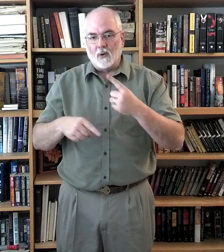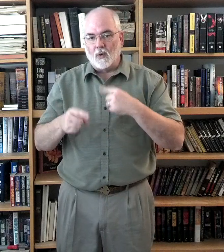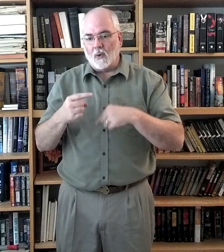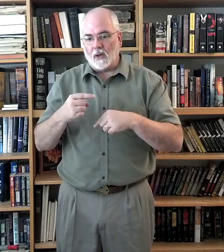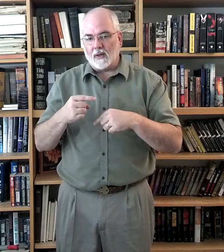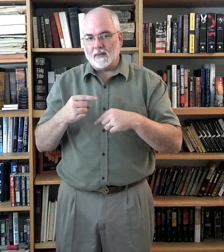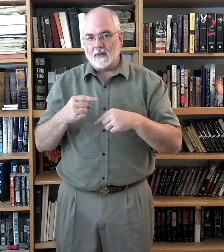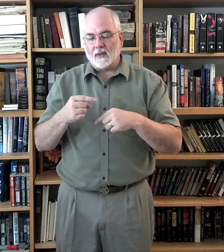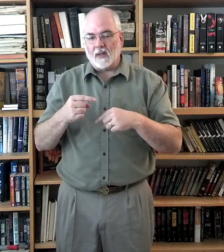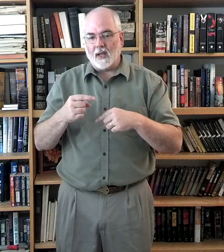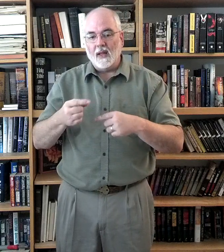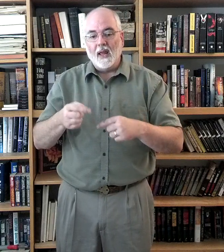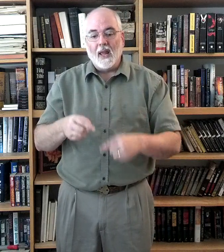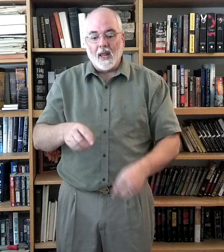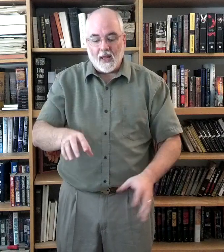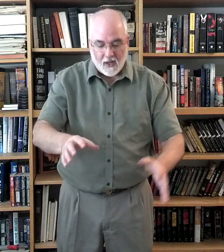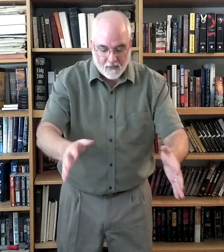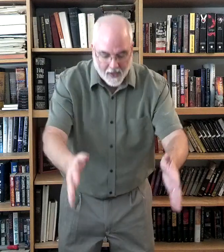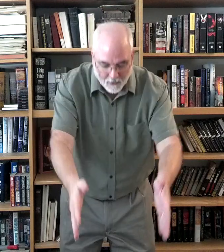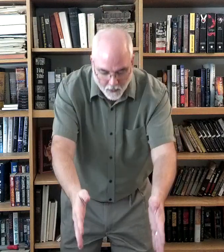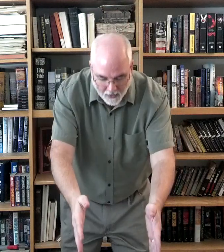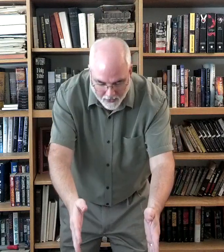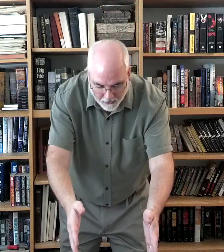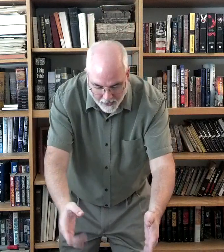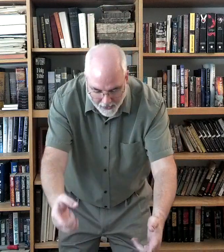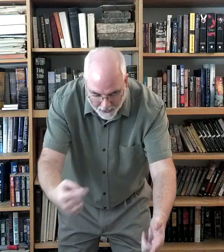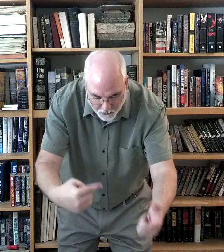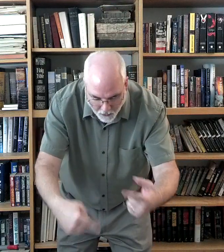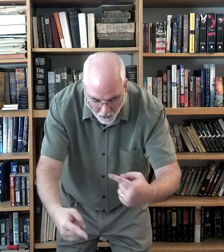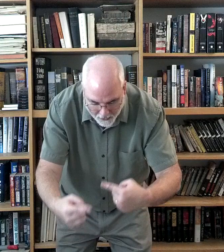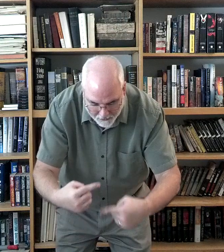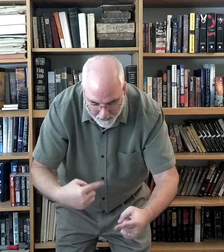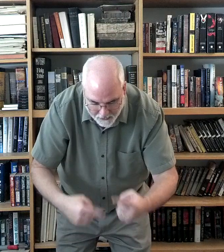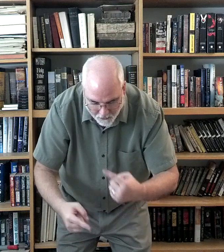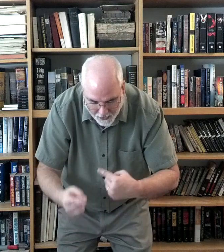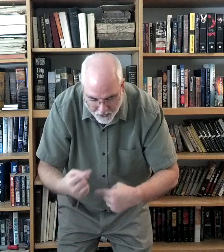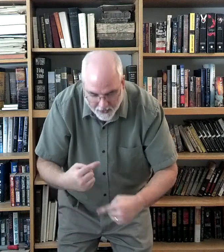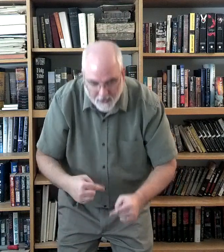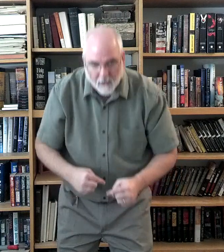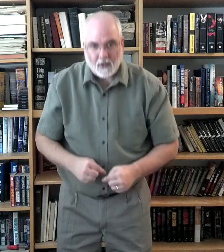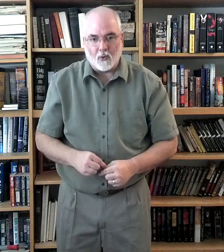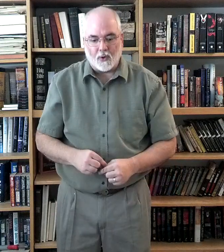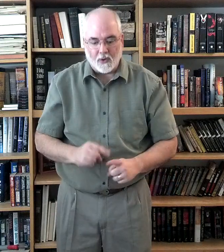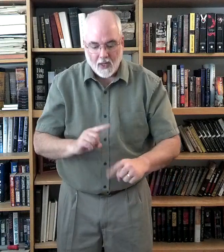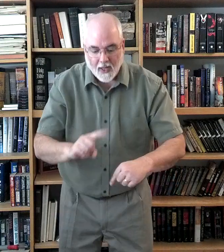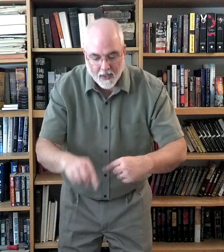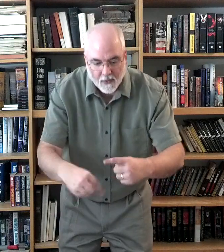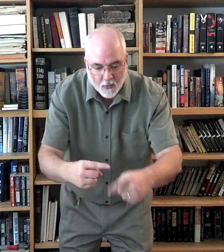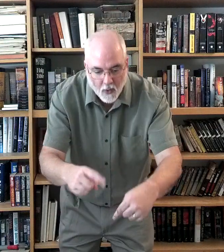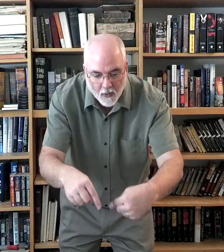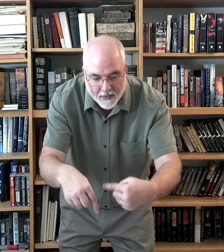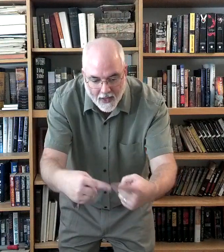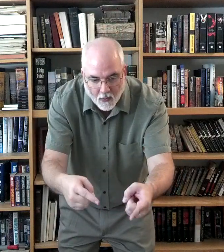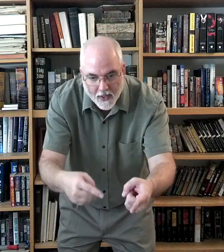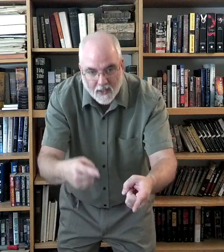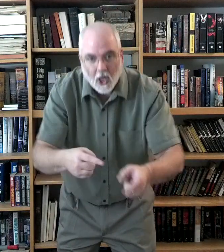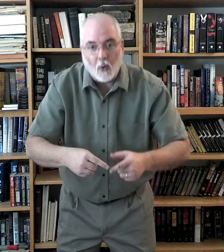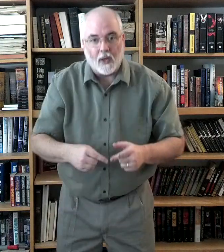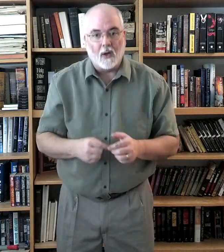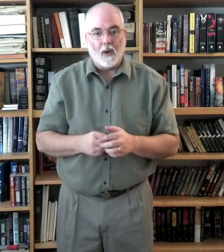rolling. Okay? If you have a wheel here, and it's rolling in this direction, it's coming toward you. If it's rolling that way, it's going away